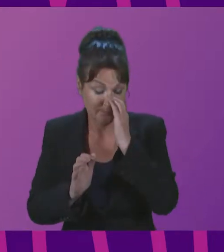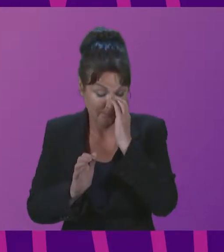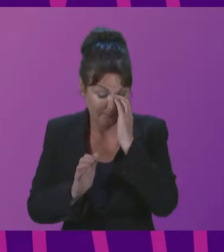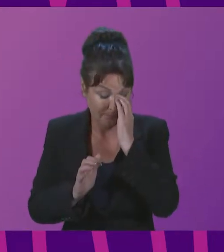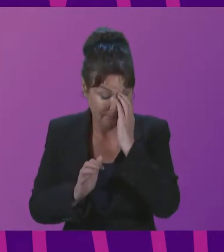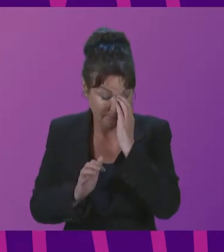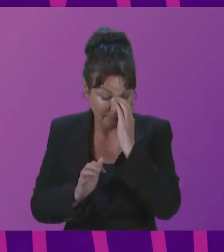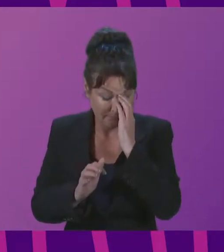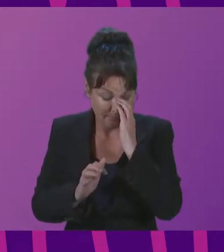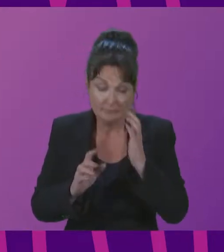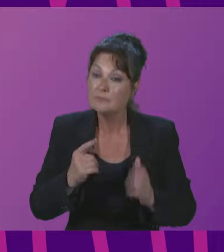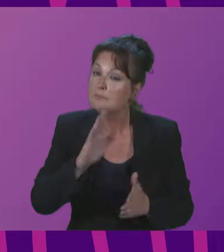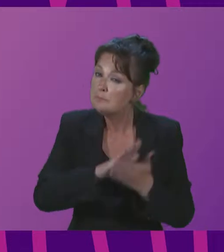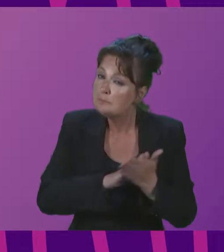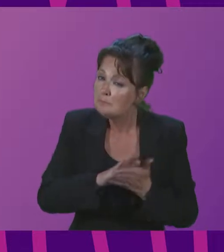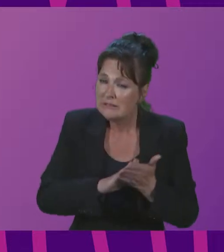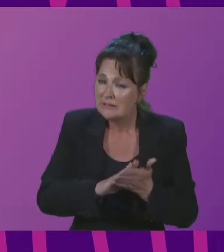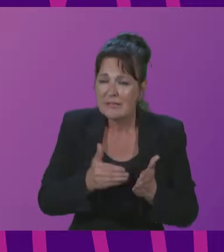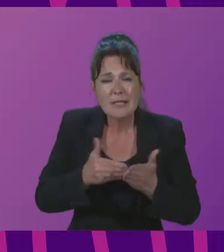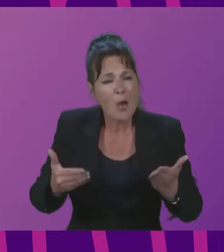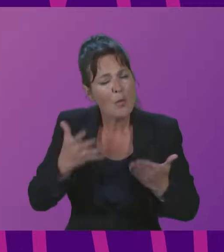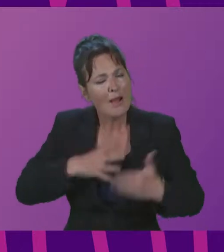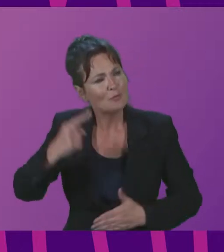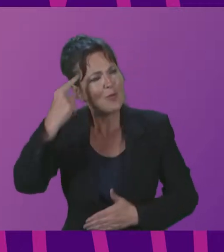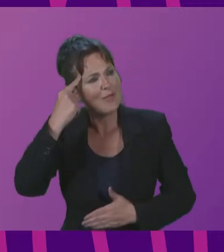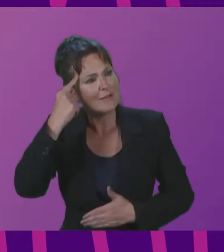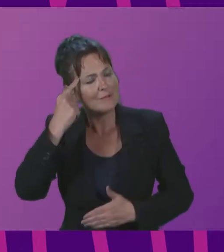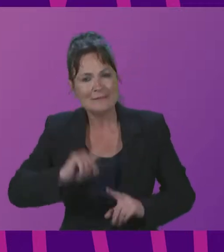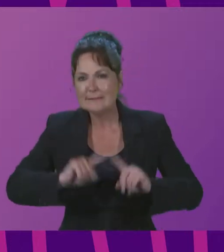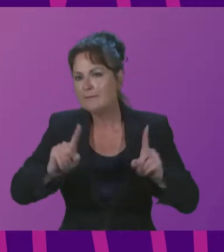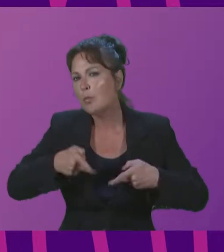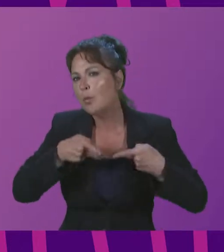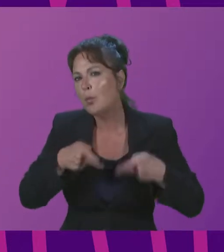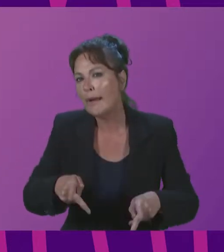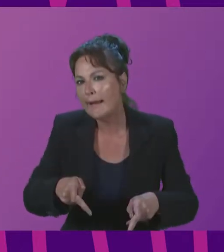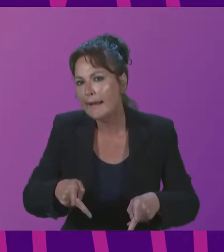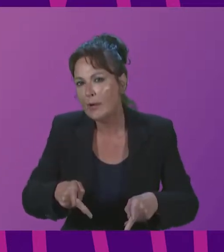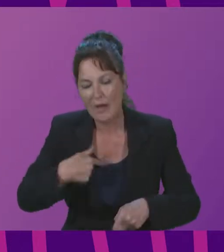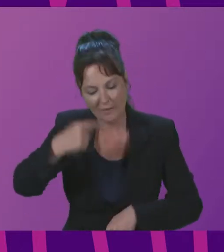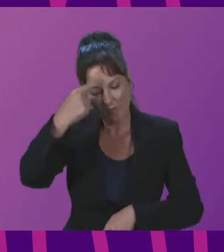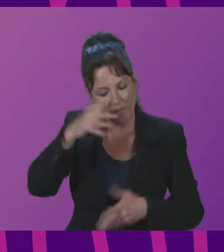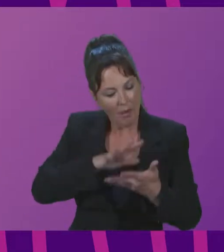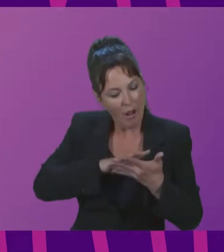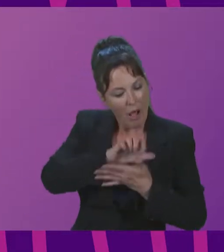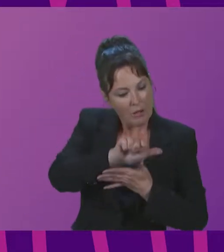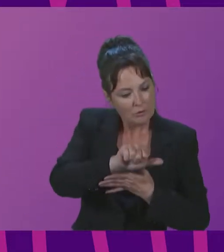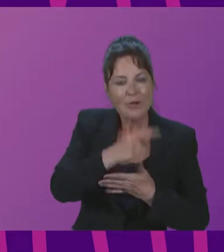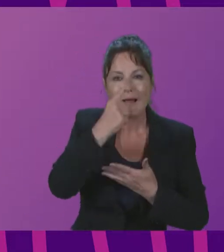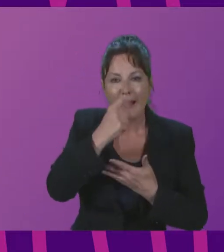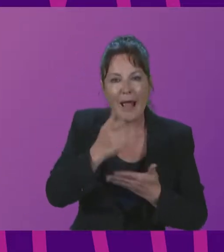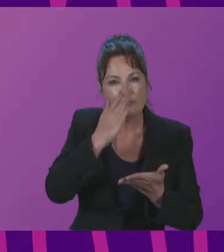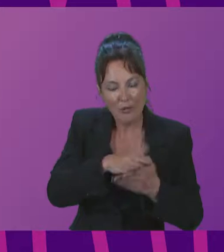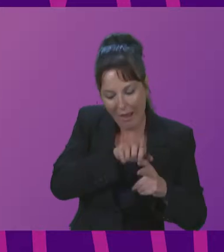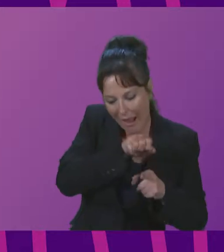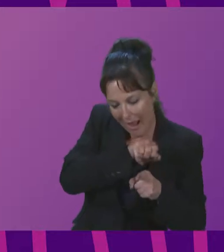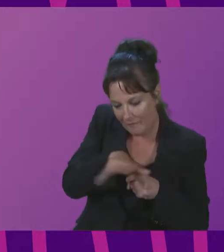Culture should not be treated as an isolated policy domain, but rather a transversal component across other public policy areas.